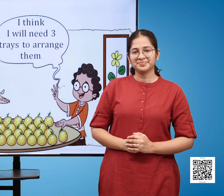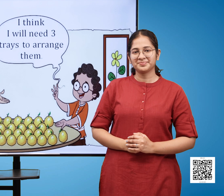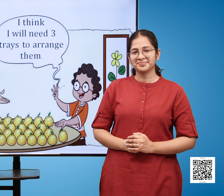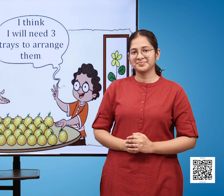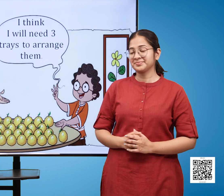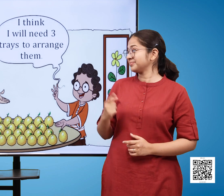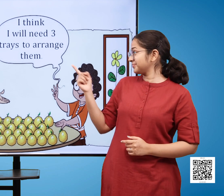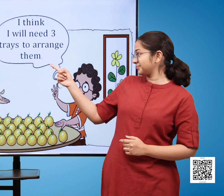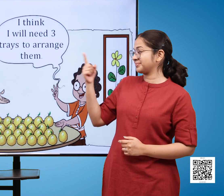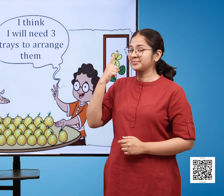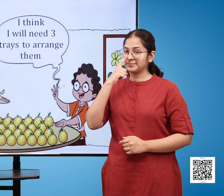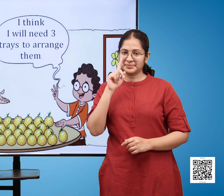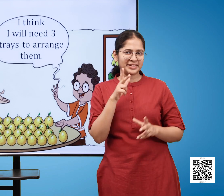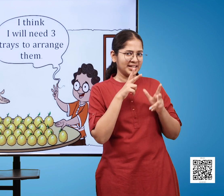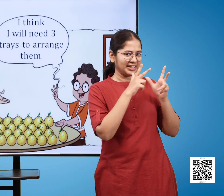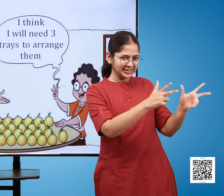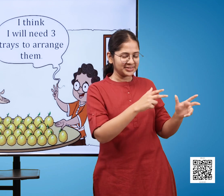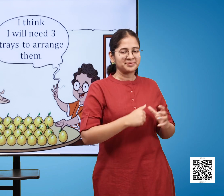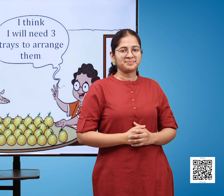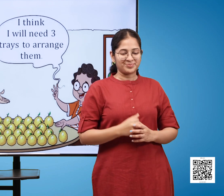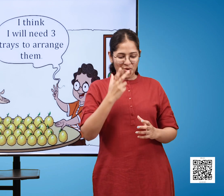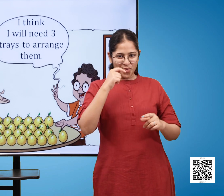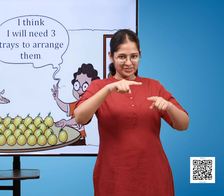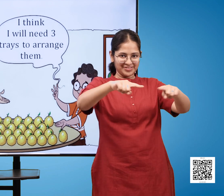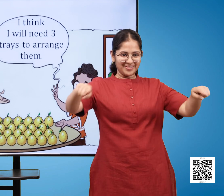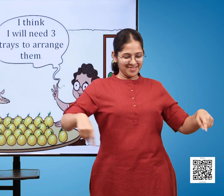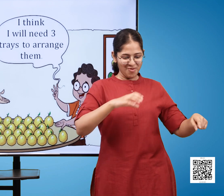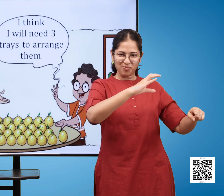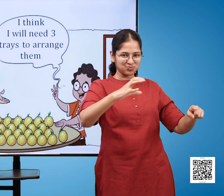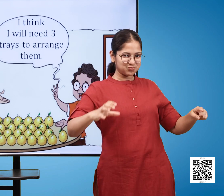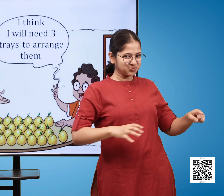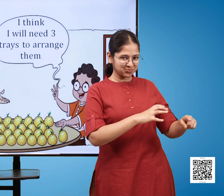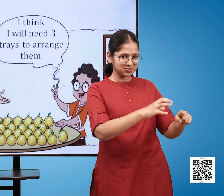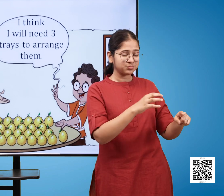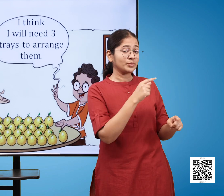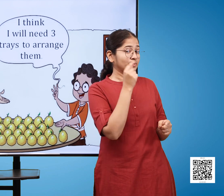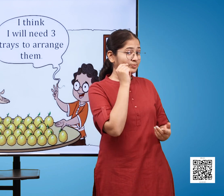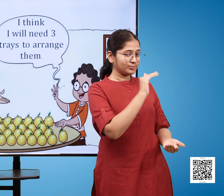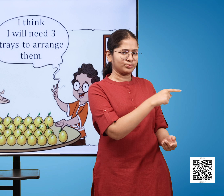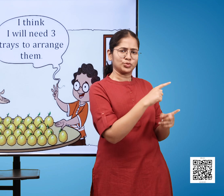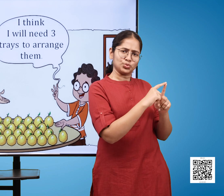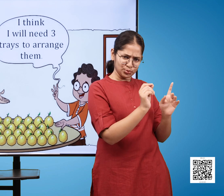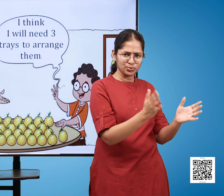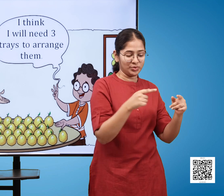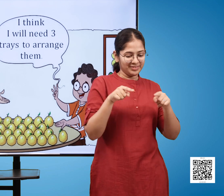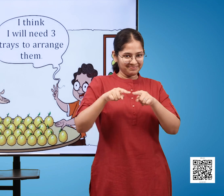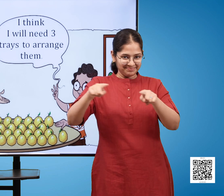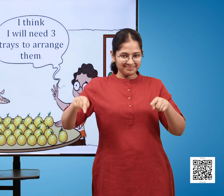here is an image of a lady and a boy they both are standing in front of a table that has